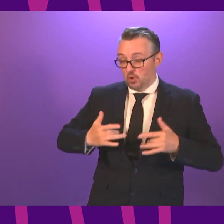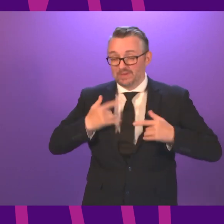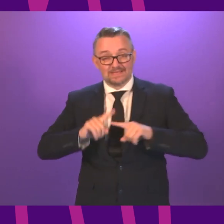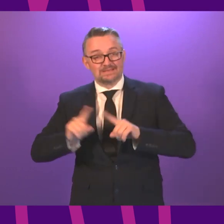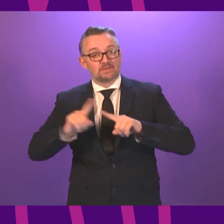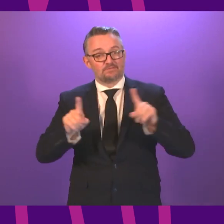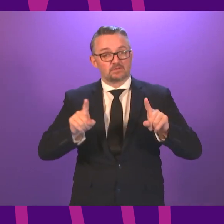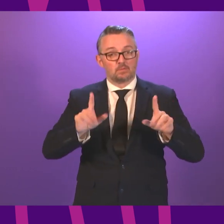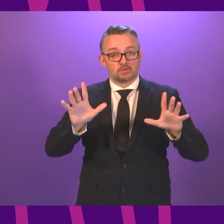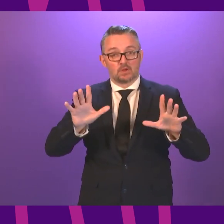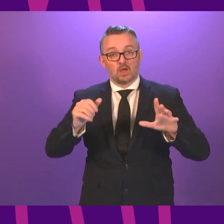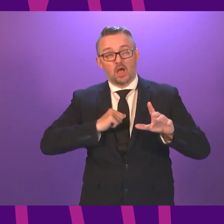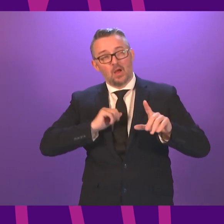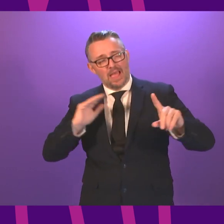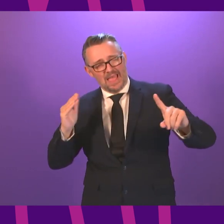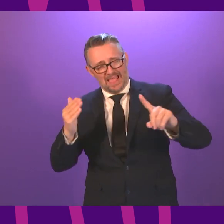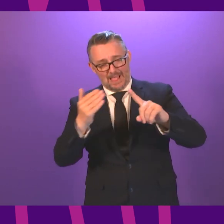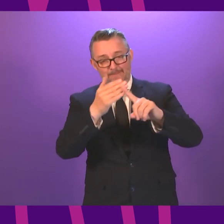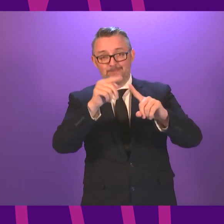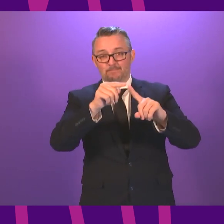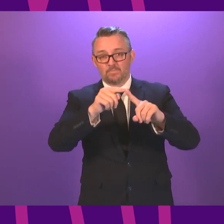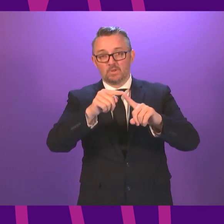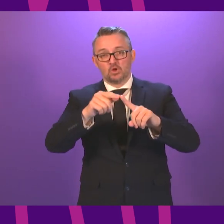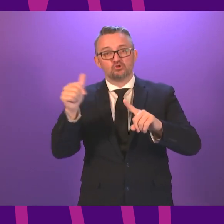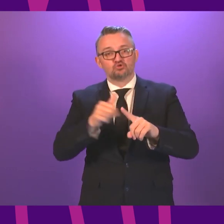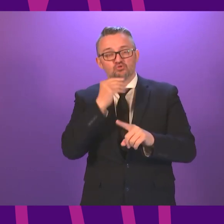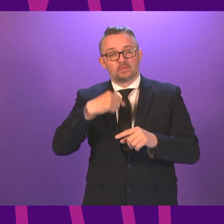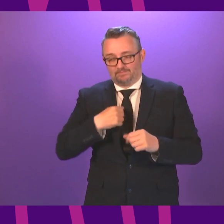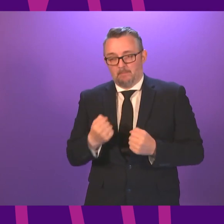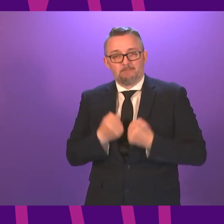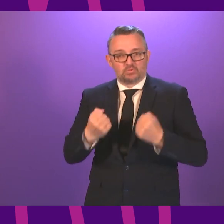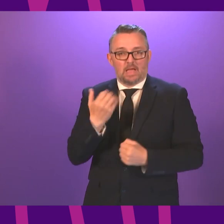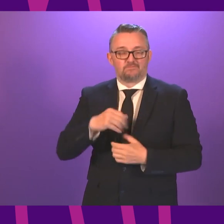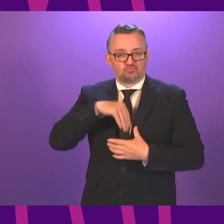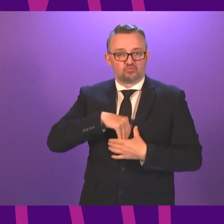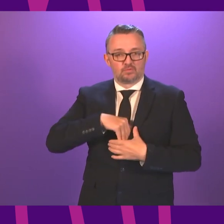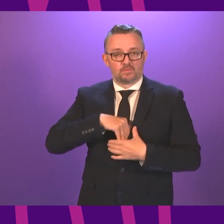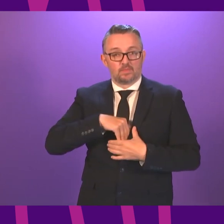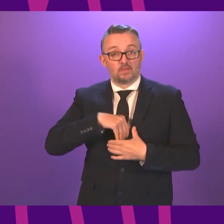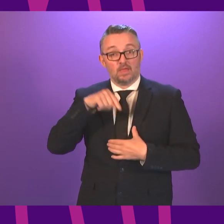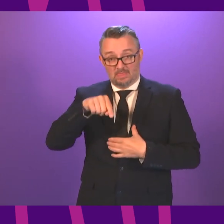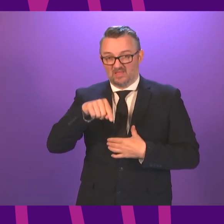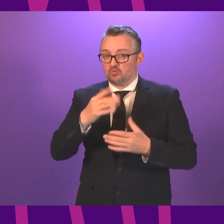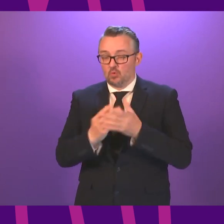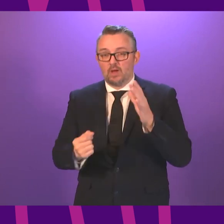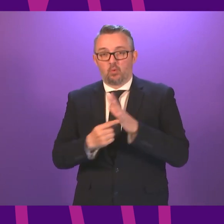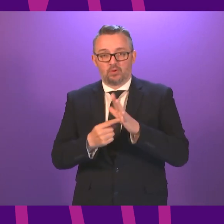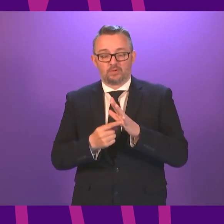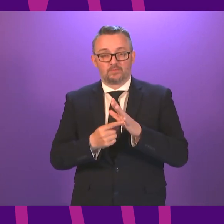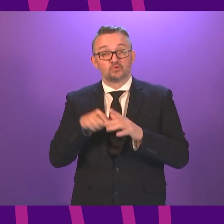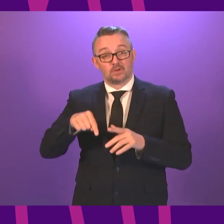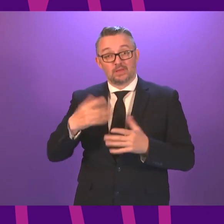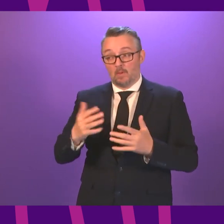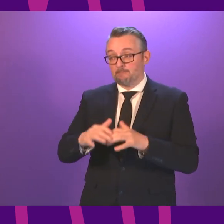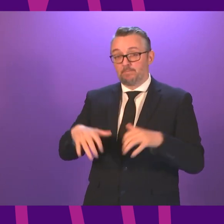not obscure our common desire to make the most of the powers we already have. That task is more urgent than ever. This term of